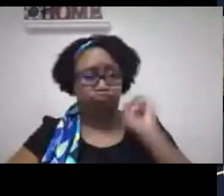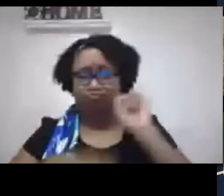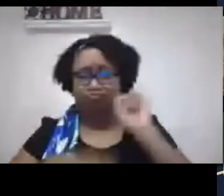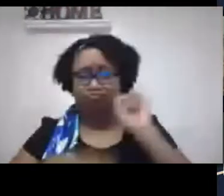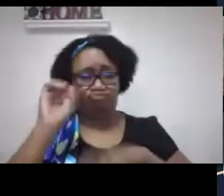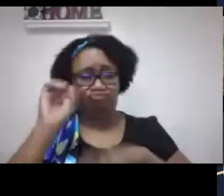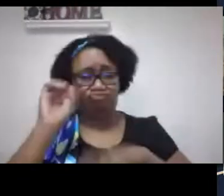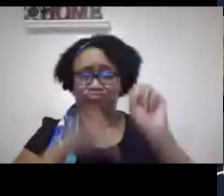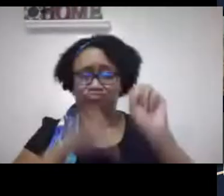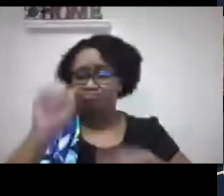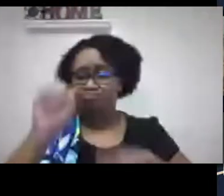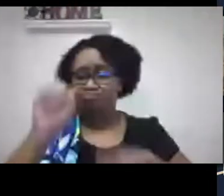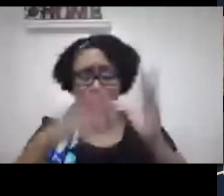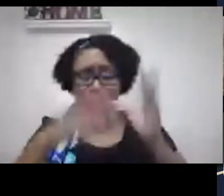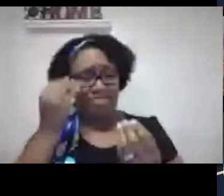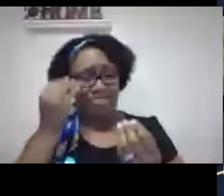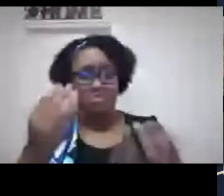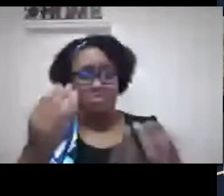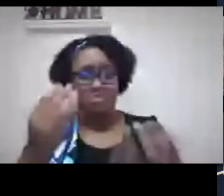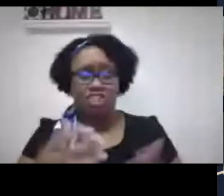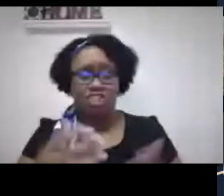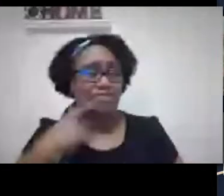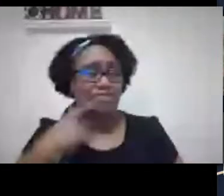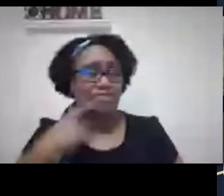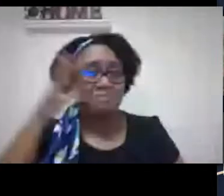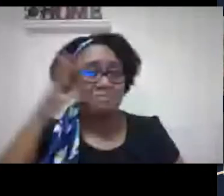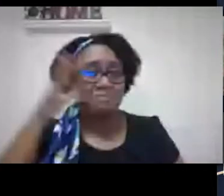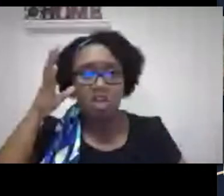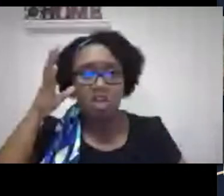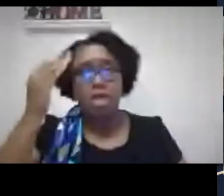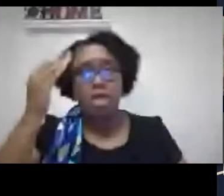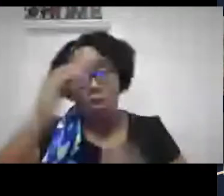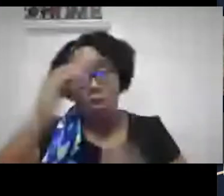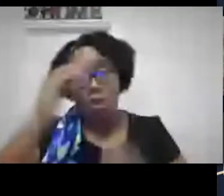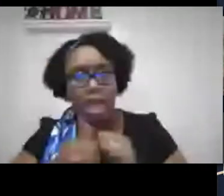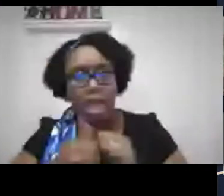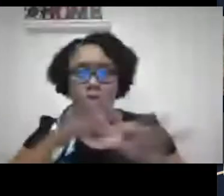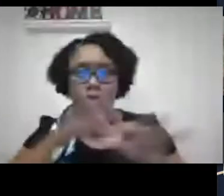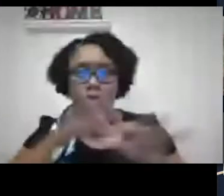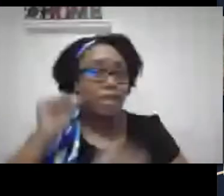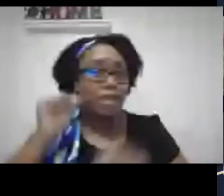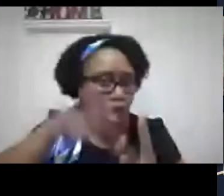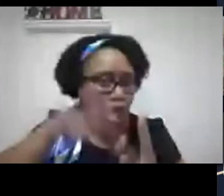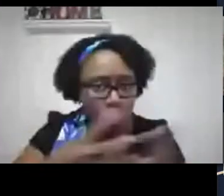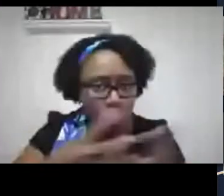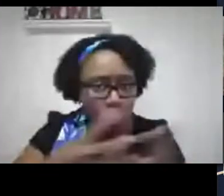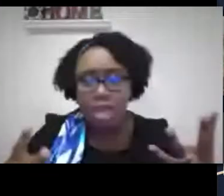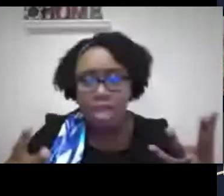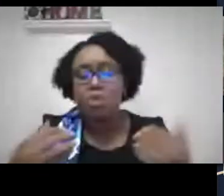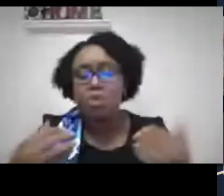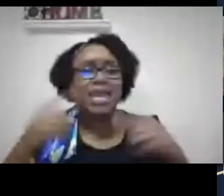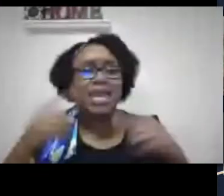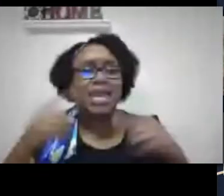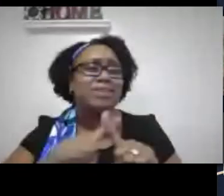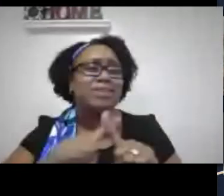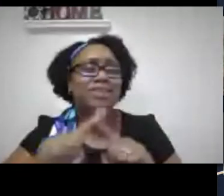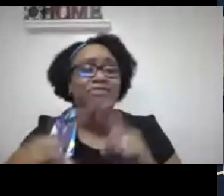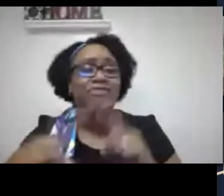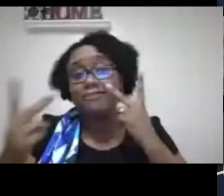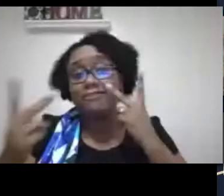Audiologists are top notch at providing information. We love to bombard parents with information.